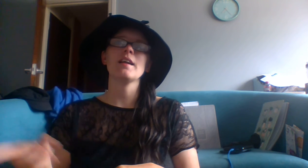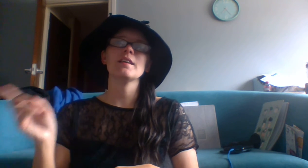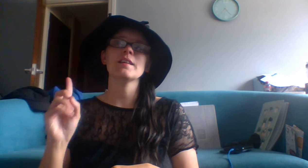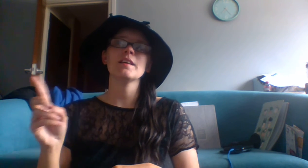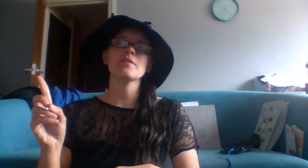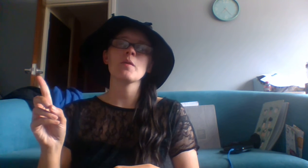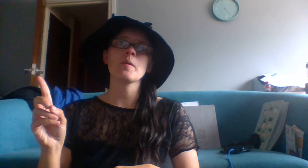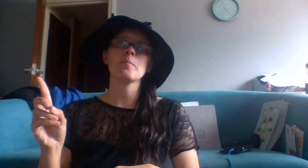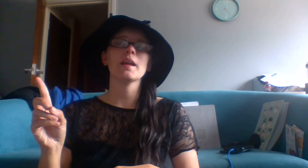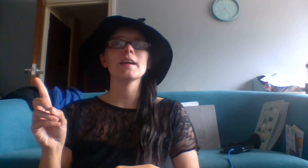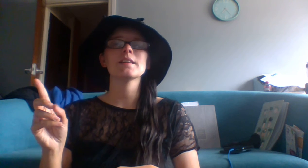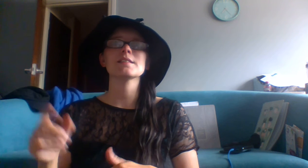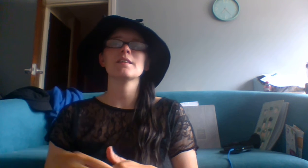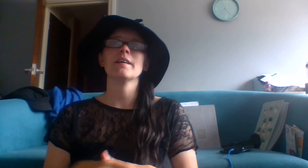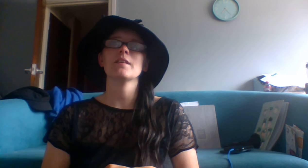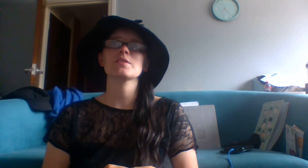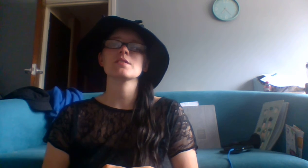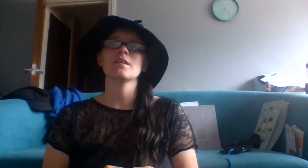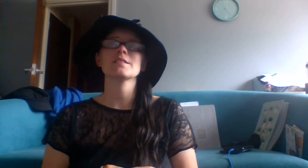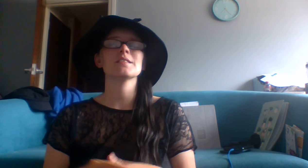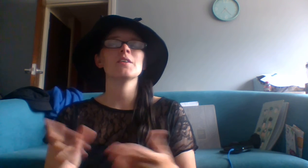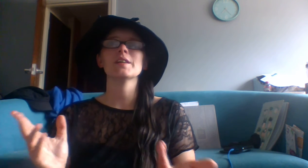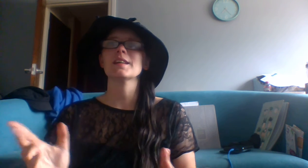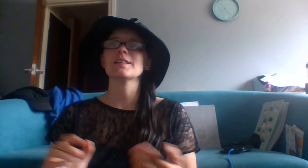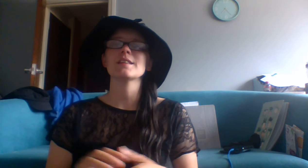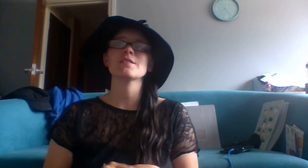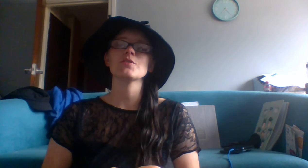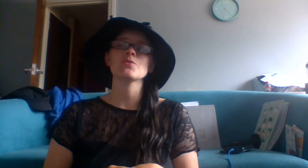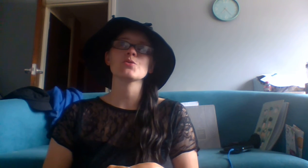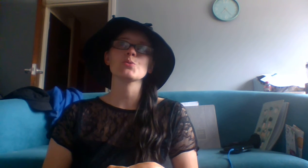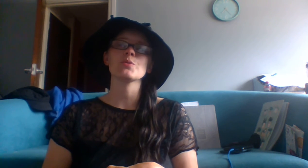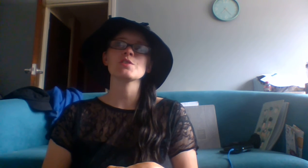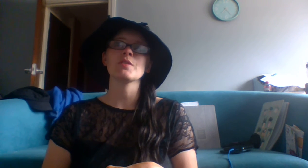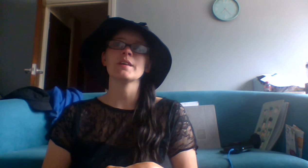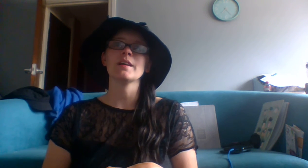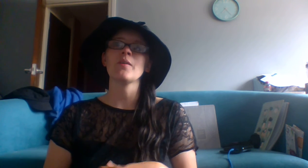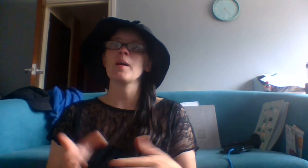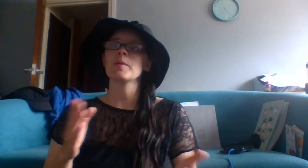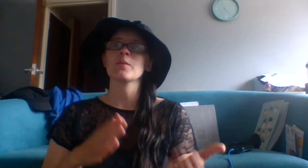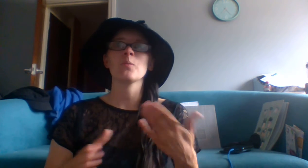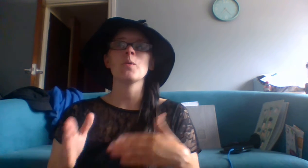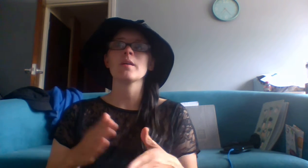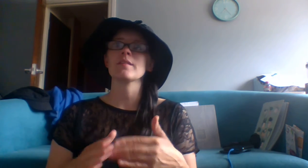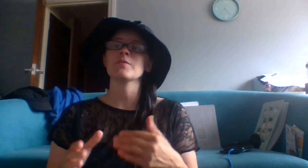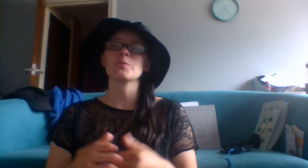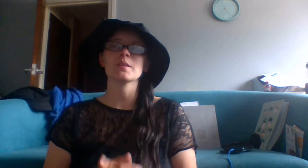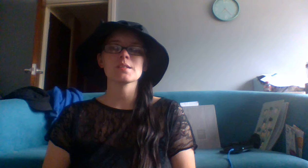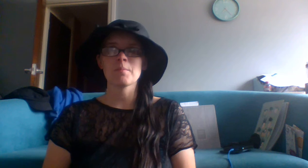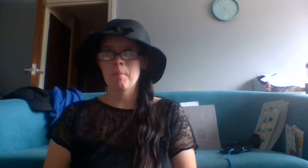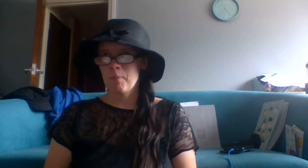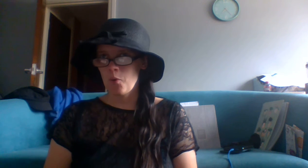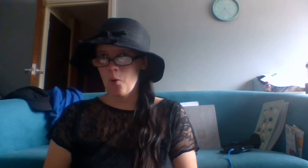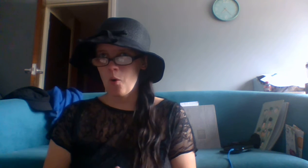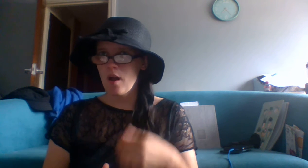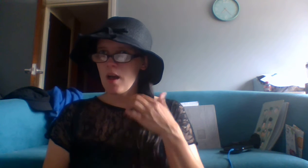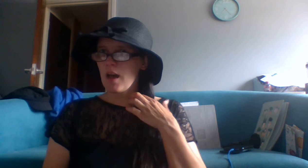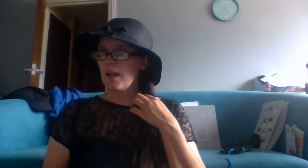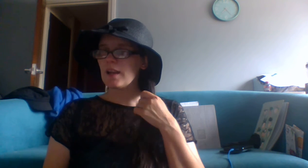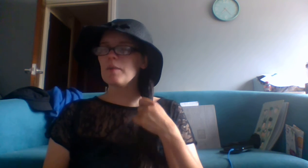I'll leave the playlist that I have started. It only contains a few stories right now. I'm in the works of doing some more. Let